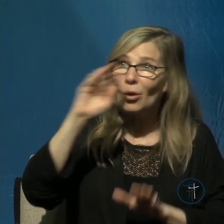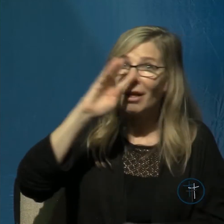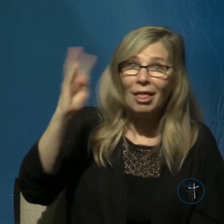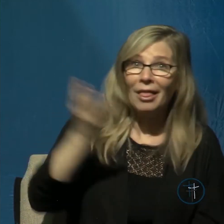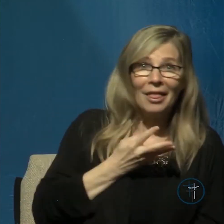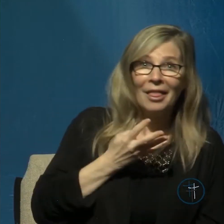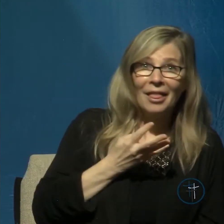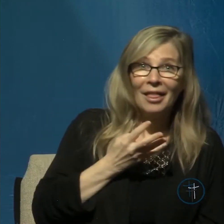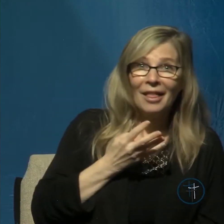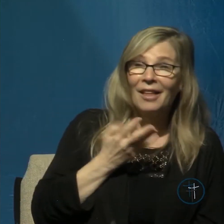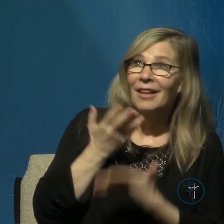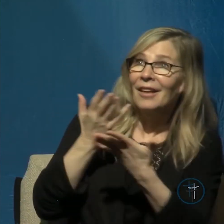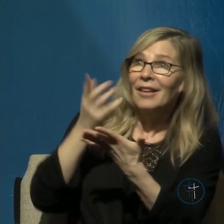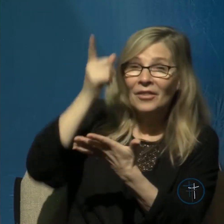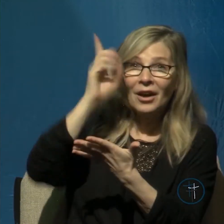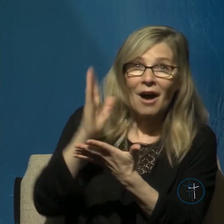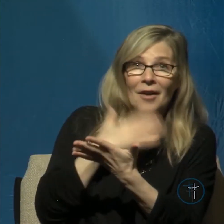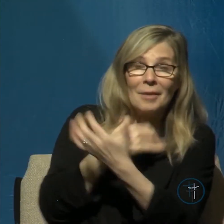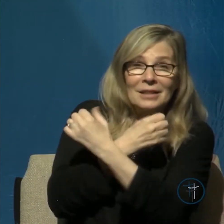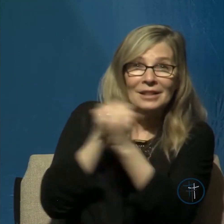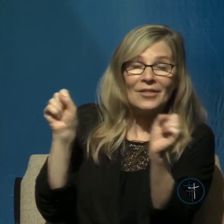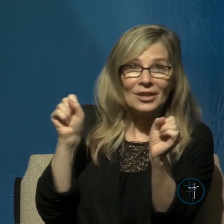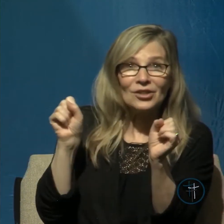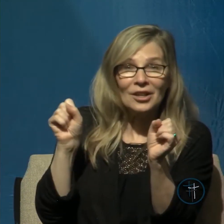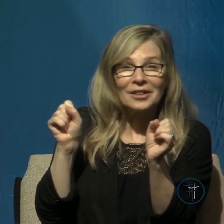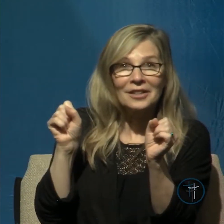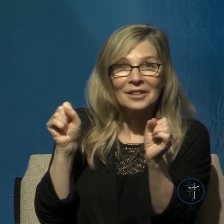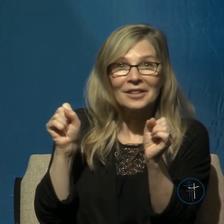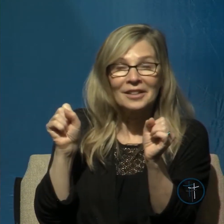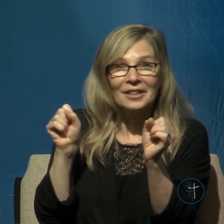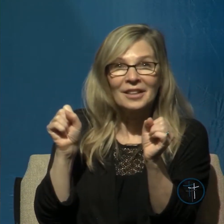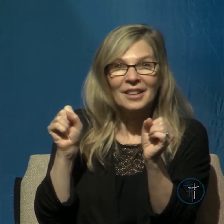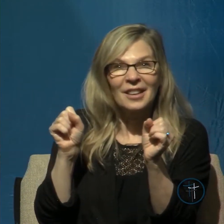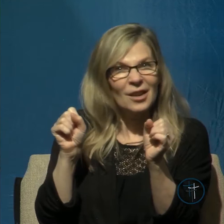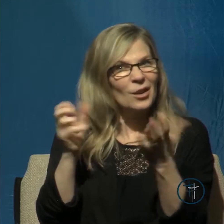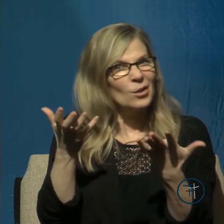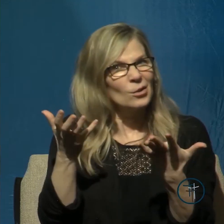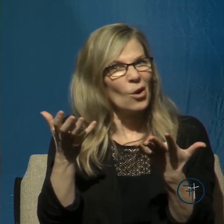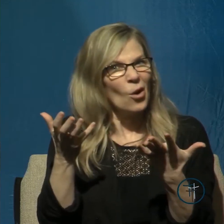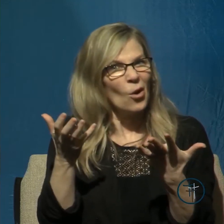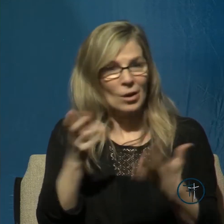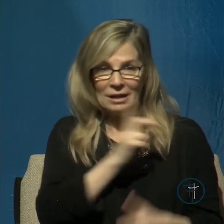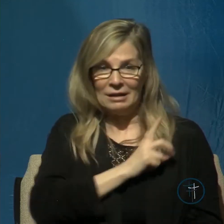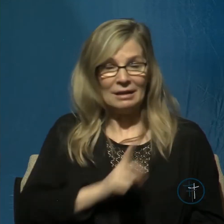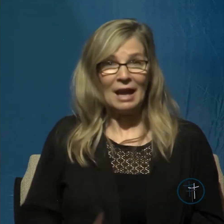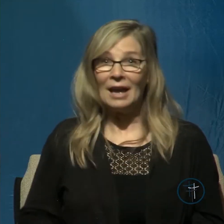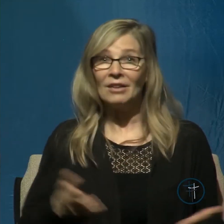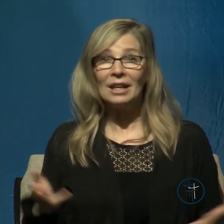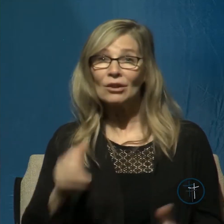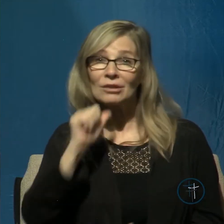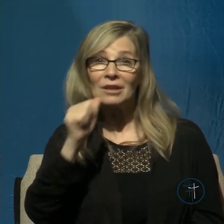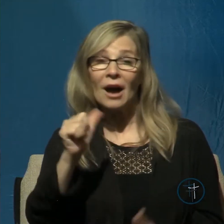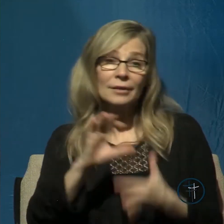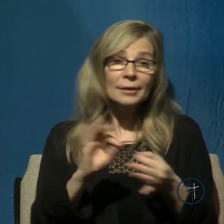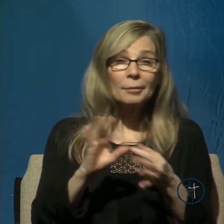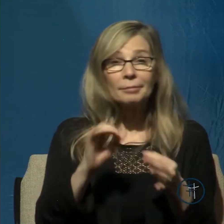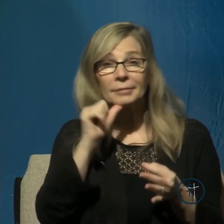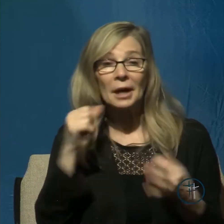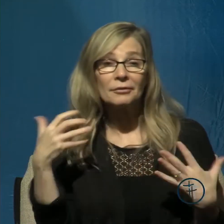Now, look at these words. Instead of hearing David assert how unafraid he is, we hear David now